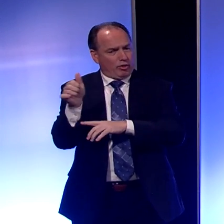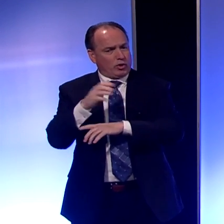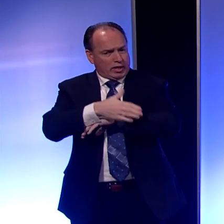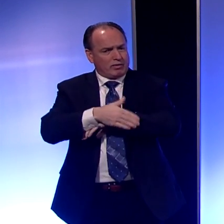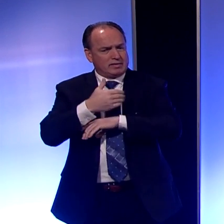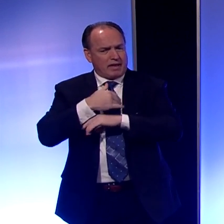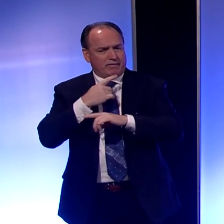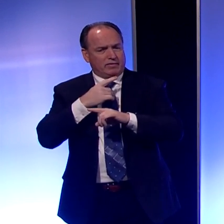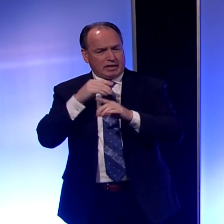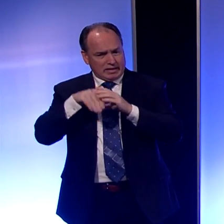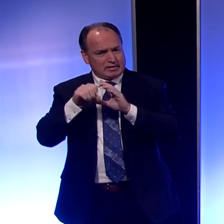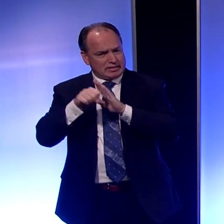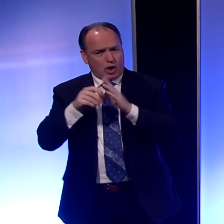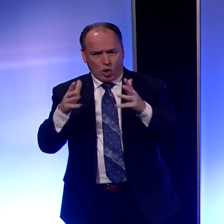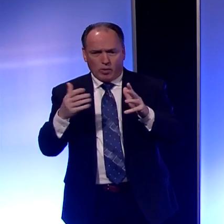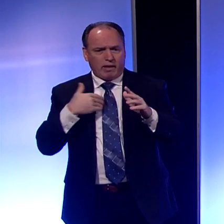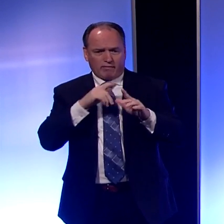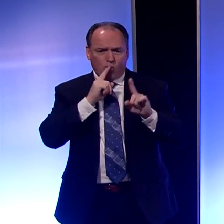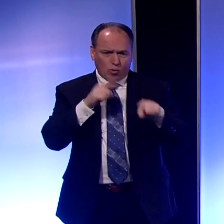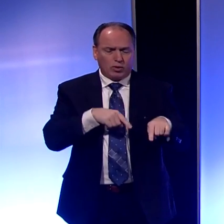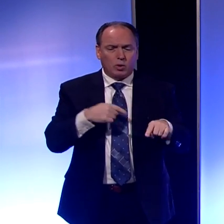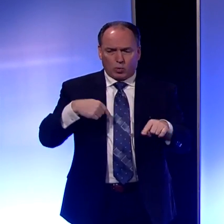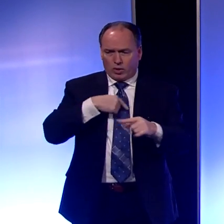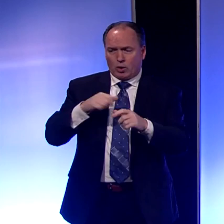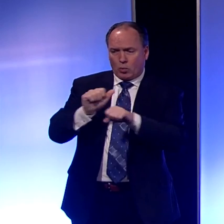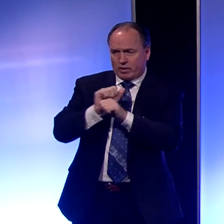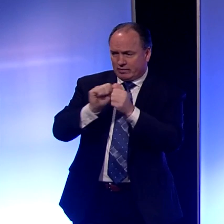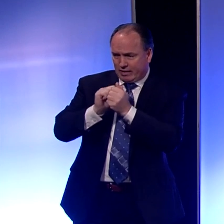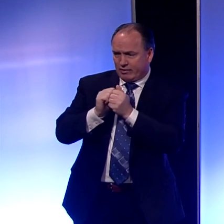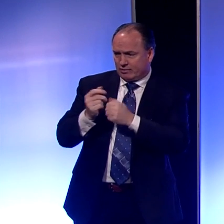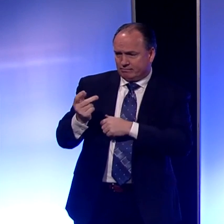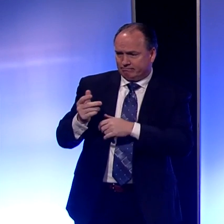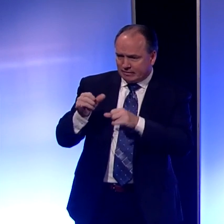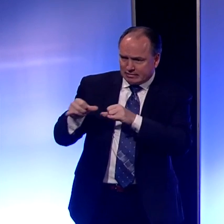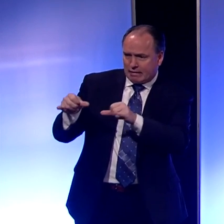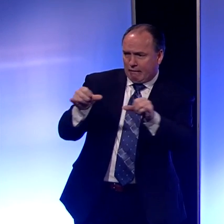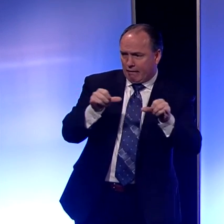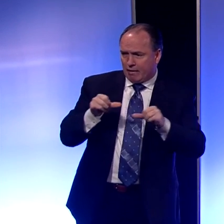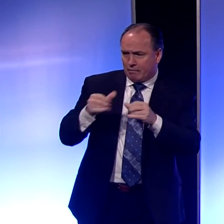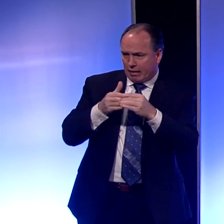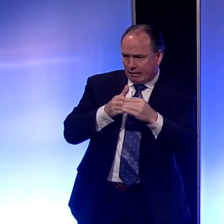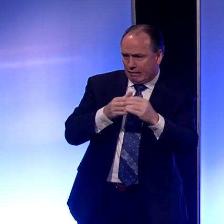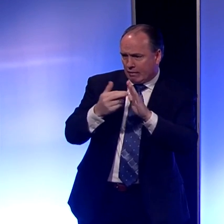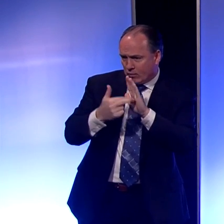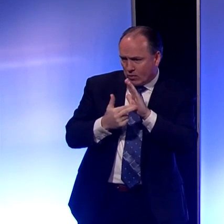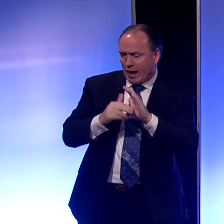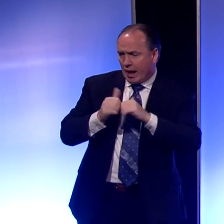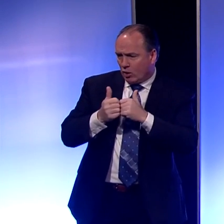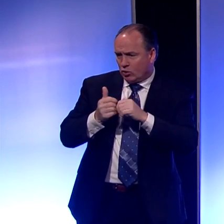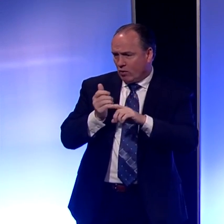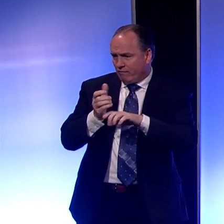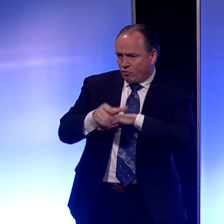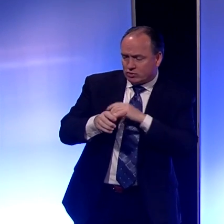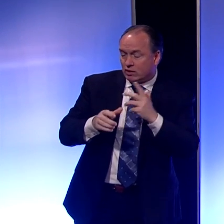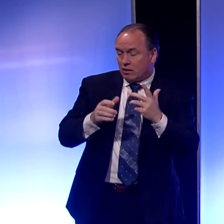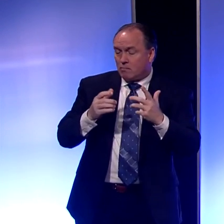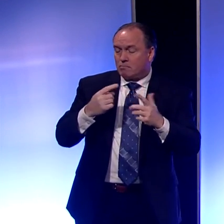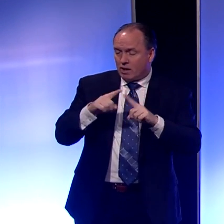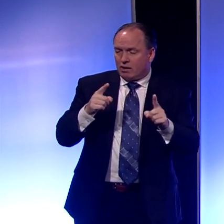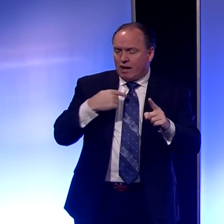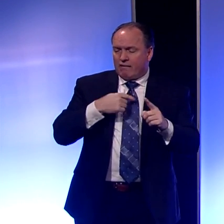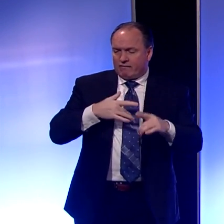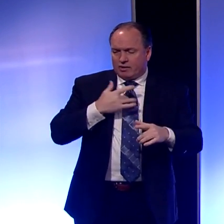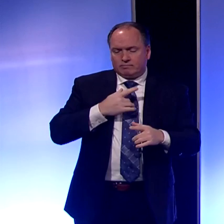already in place. We are working with them to get some guidance on the enforcement side of this. But I do feel this is